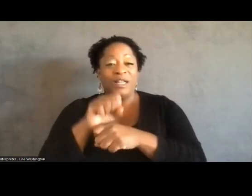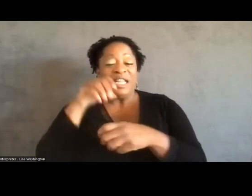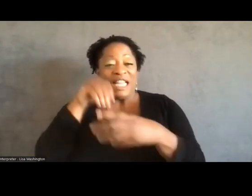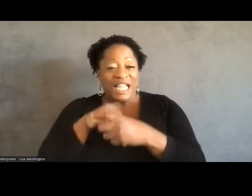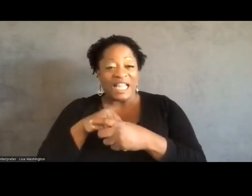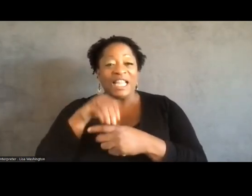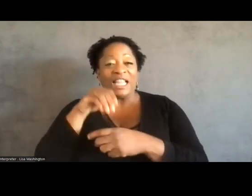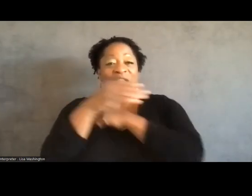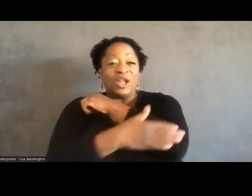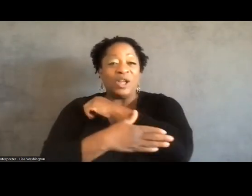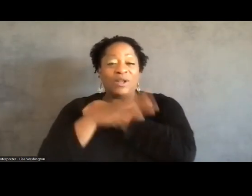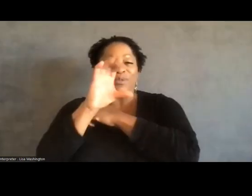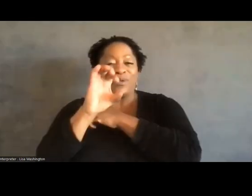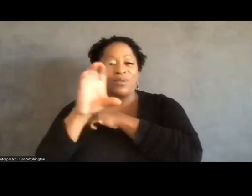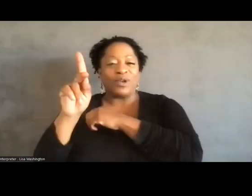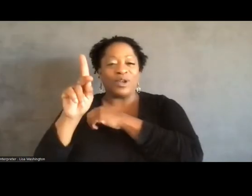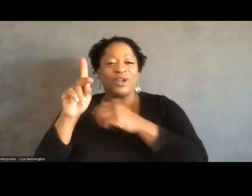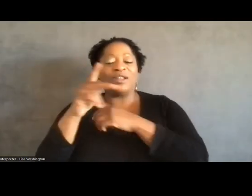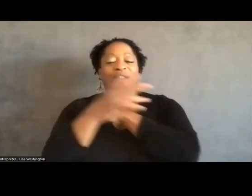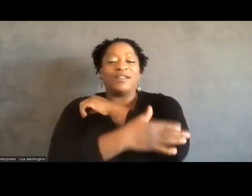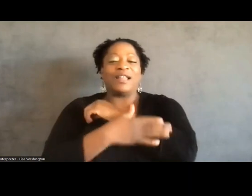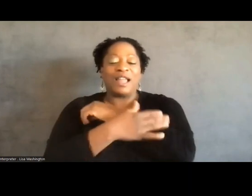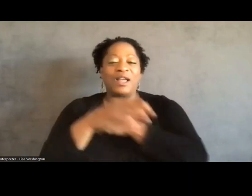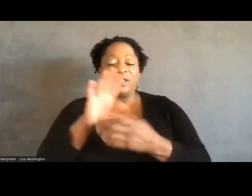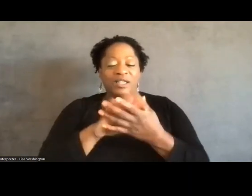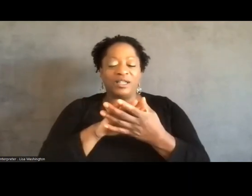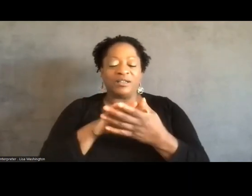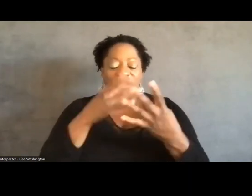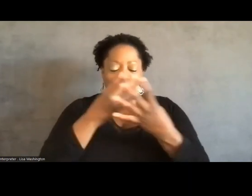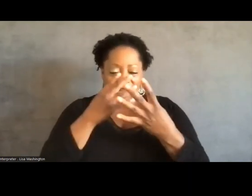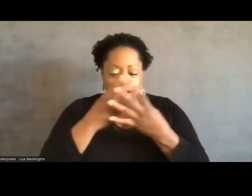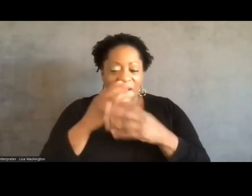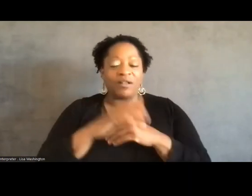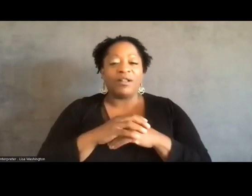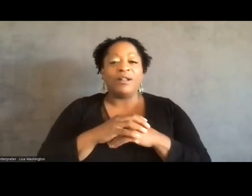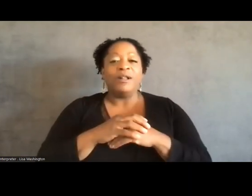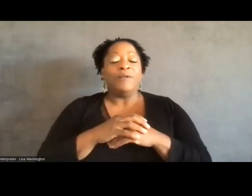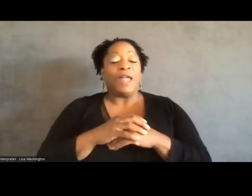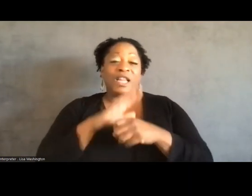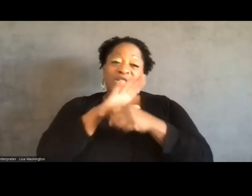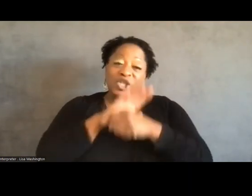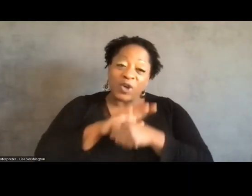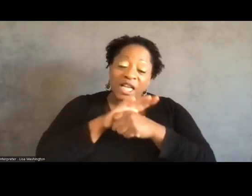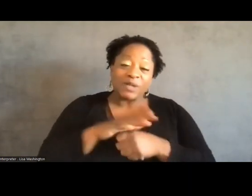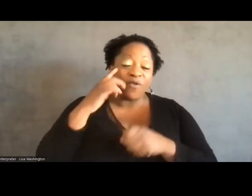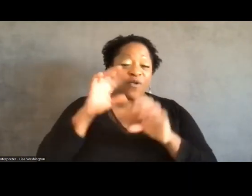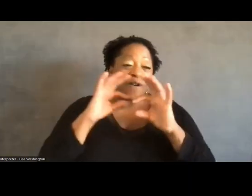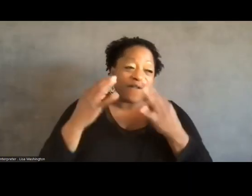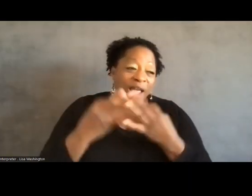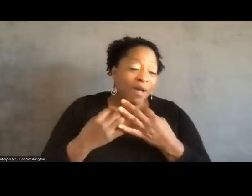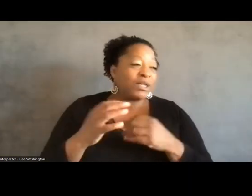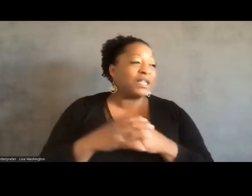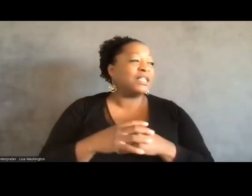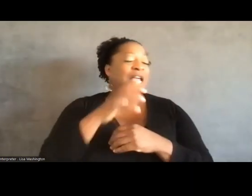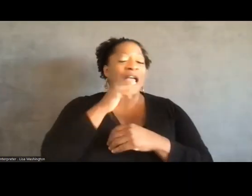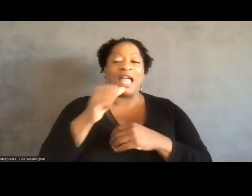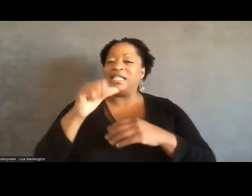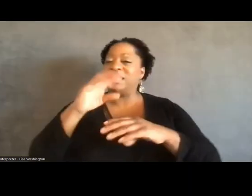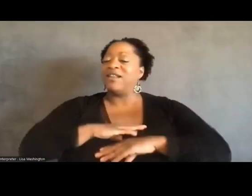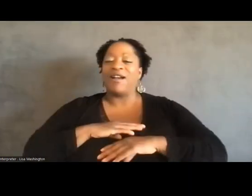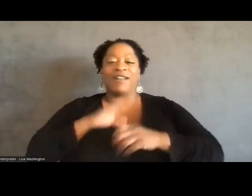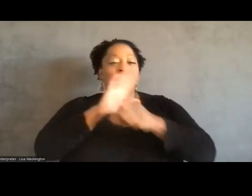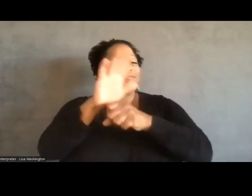like, it's success for those hundred people, it's success for their loved ones, and it's so inadequate. And I think,